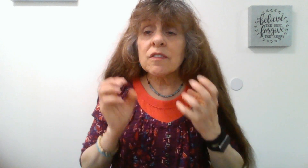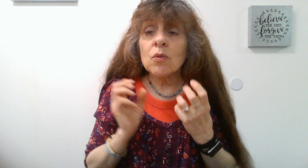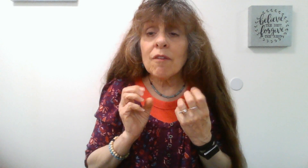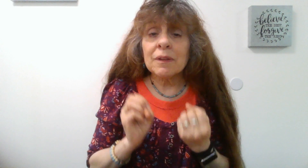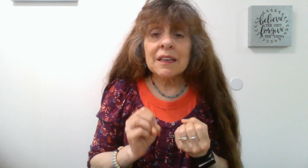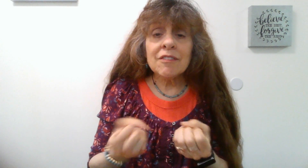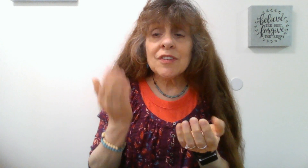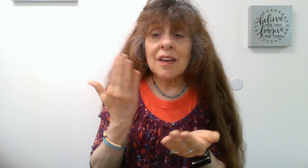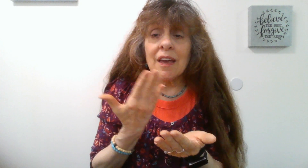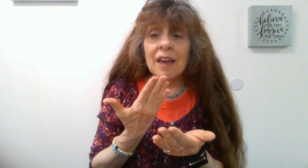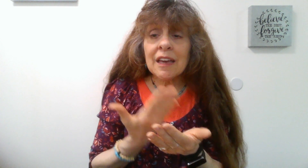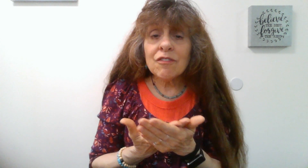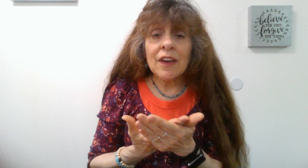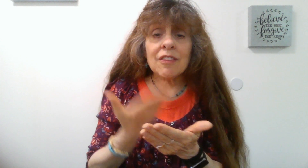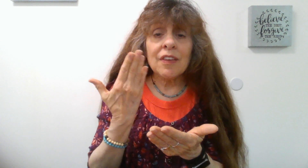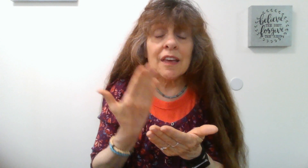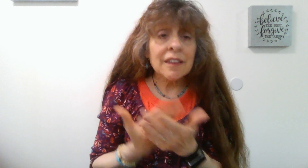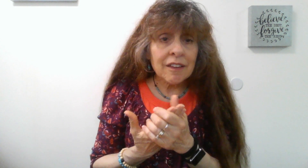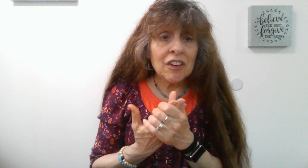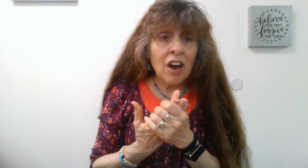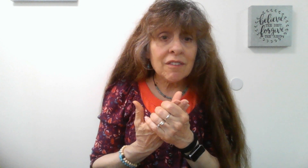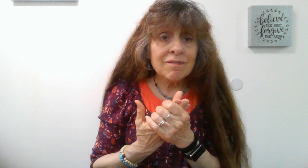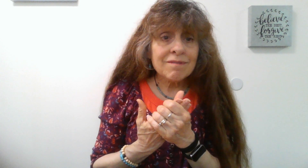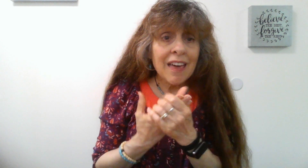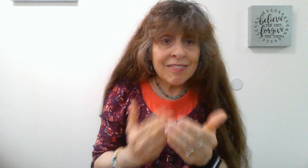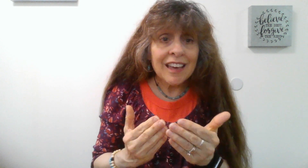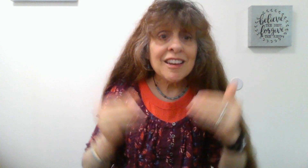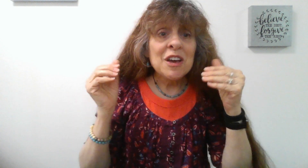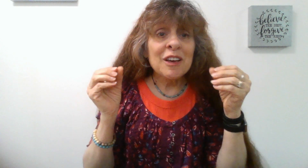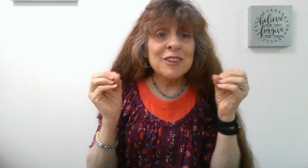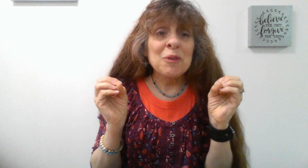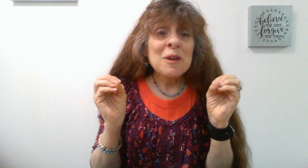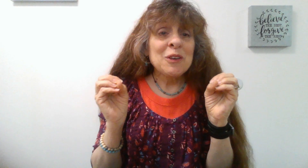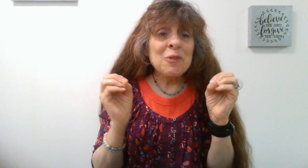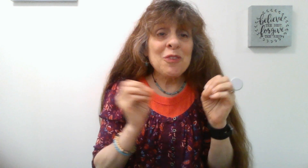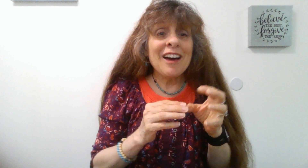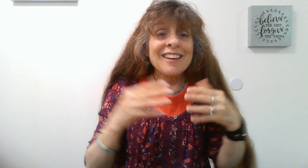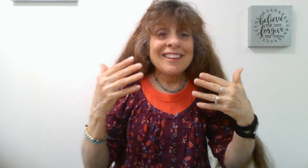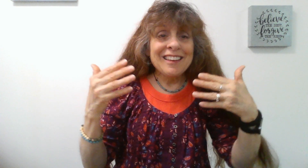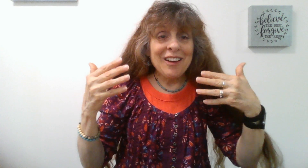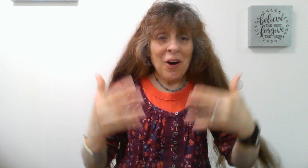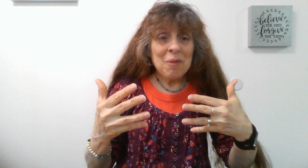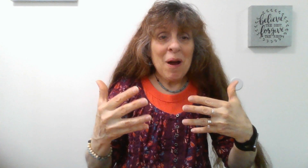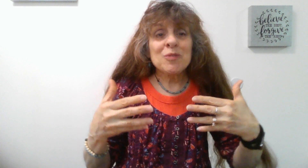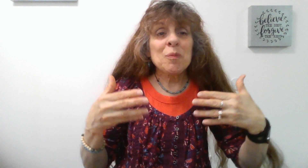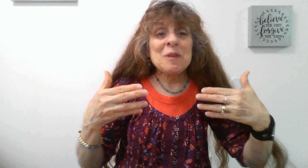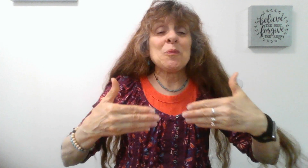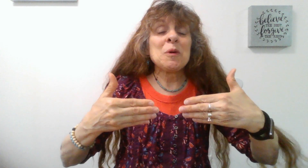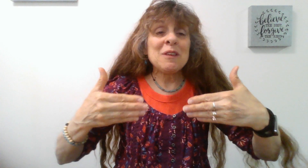you have believed in faith in the Living God. And then you thought all your problems would be